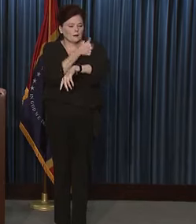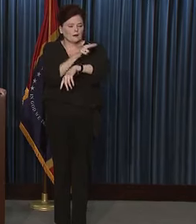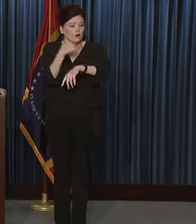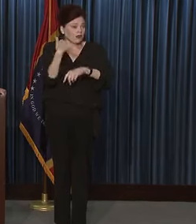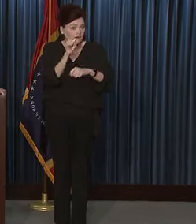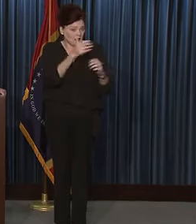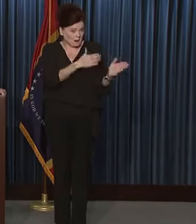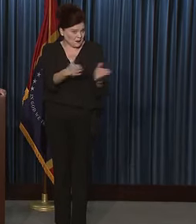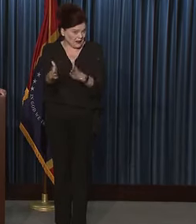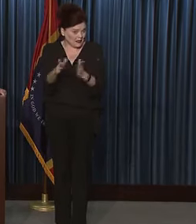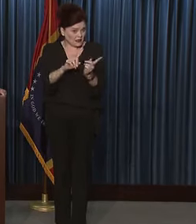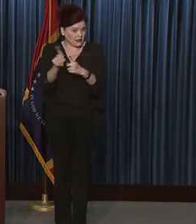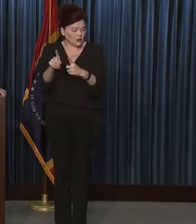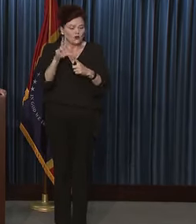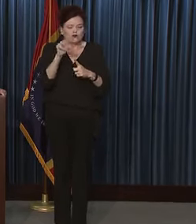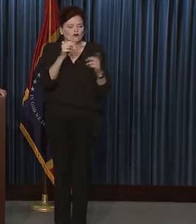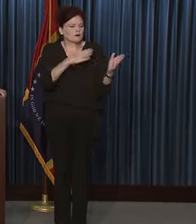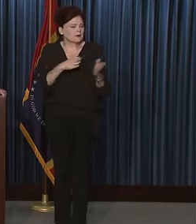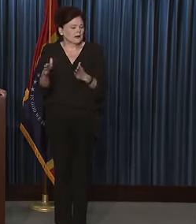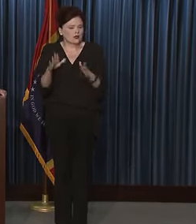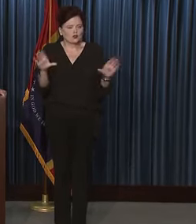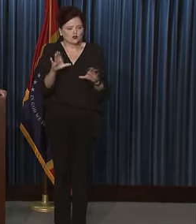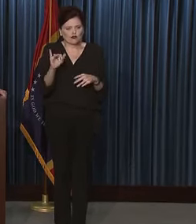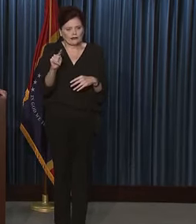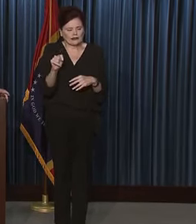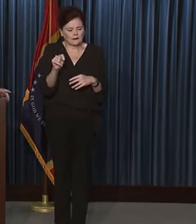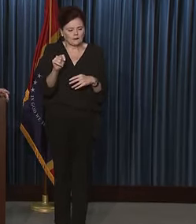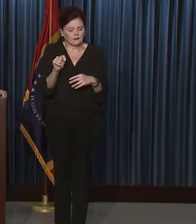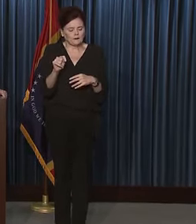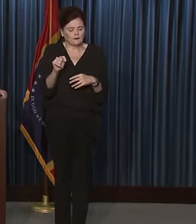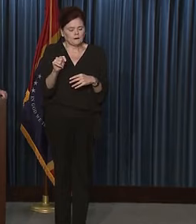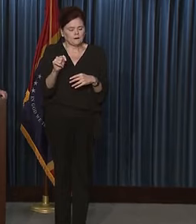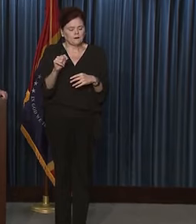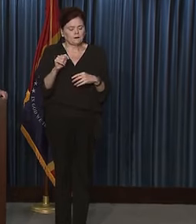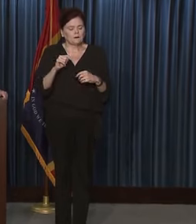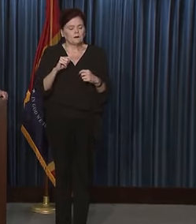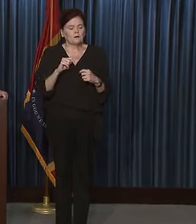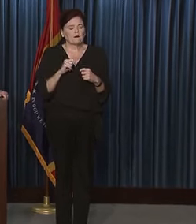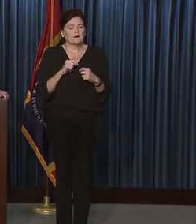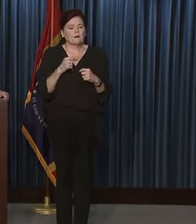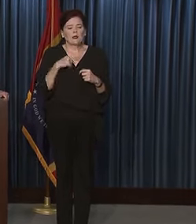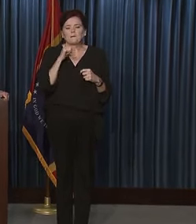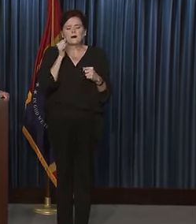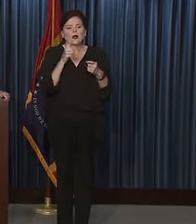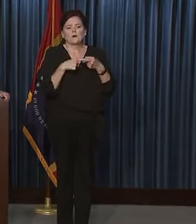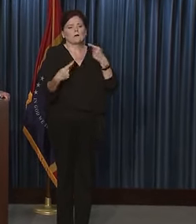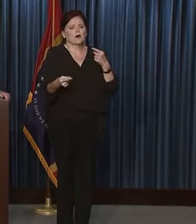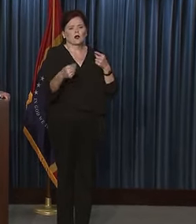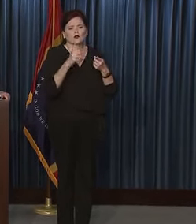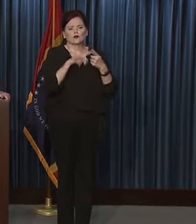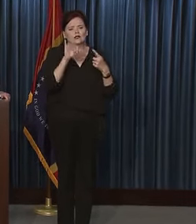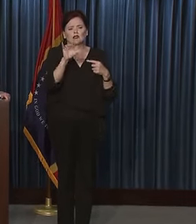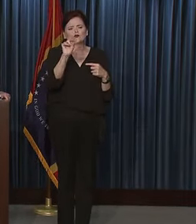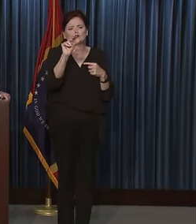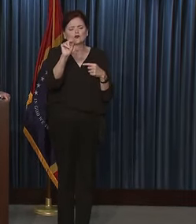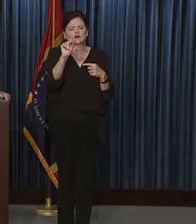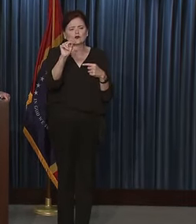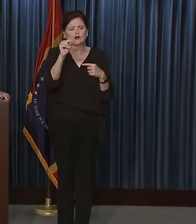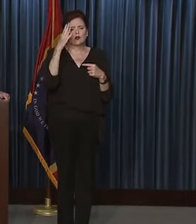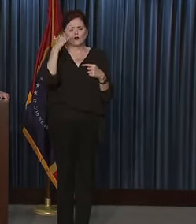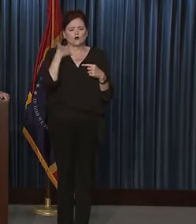any plans to do I don't currently have plans to do so. I'm certainly not opposed to doing so. I know we have